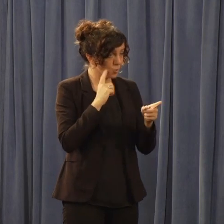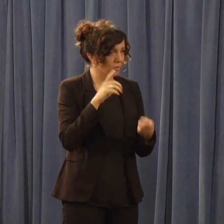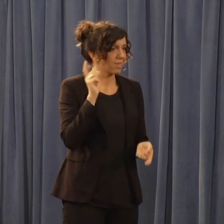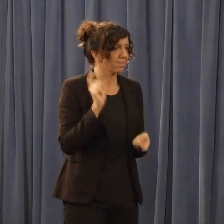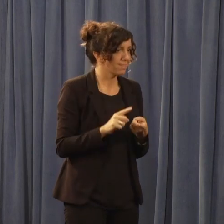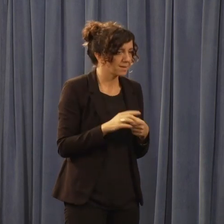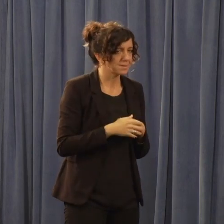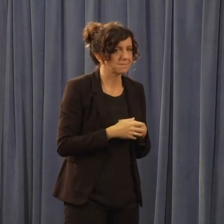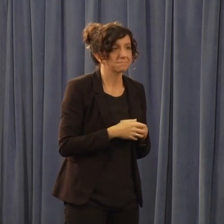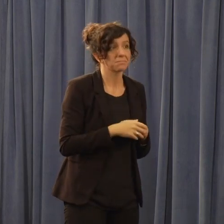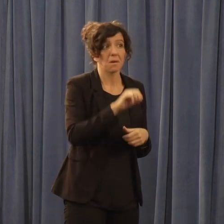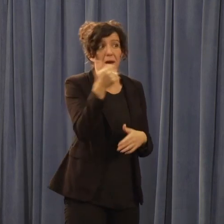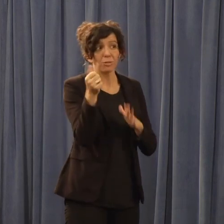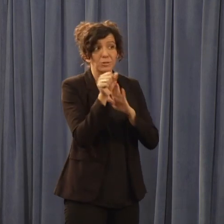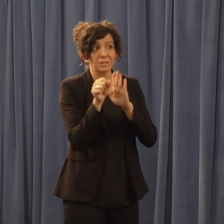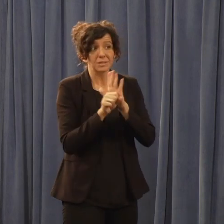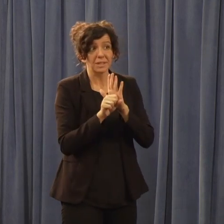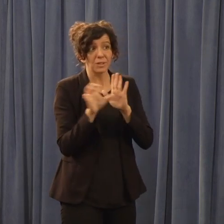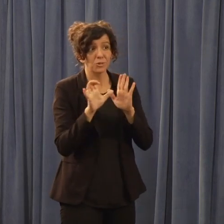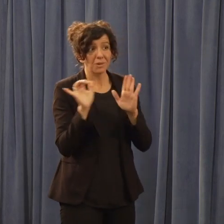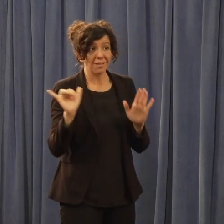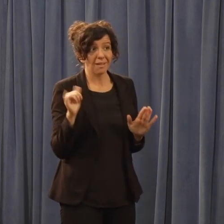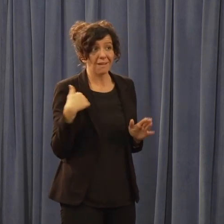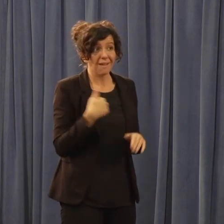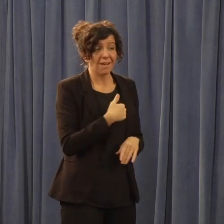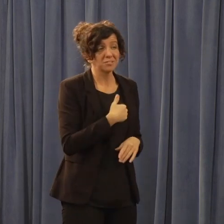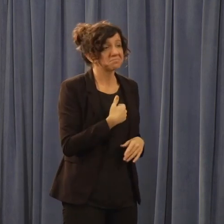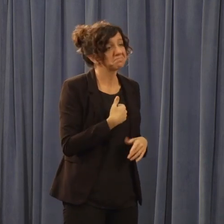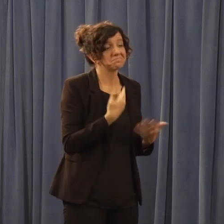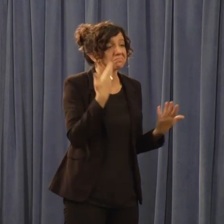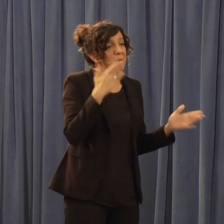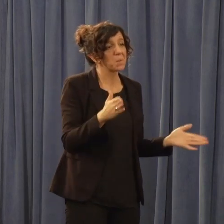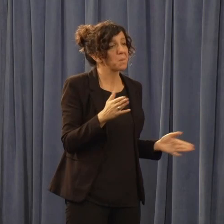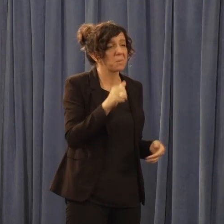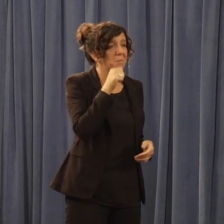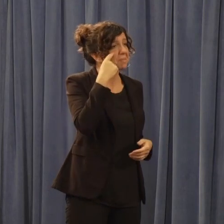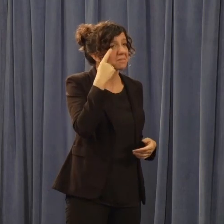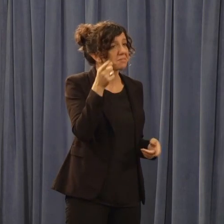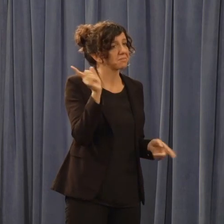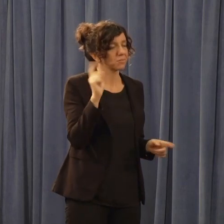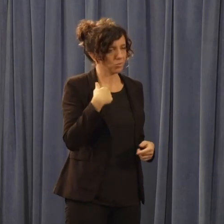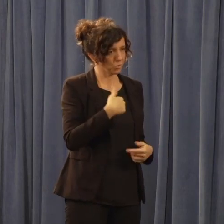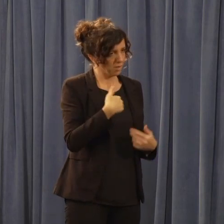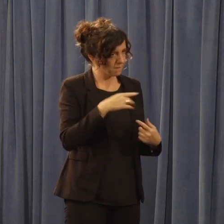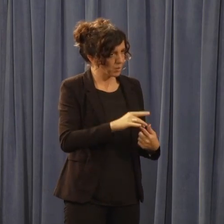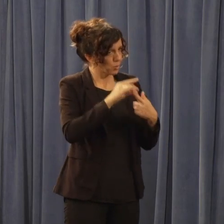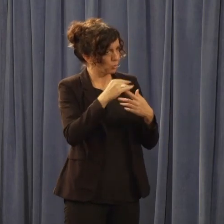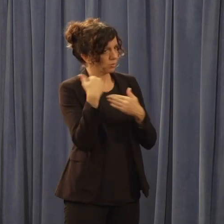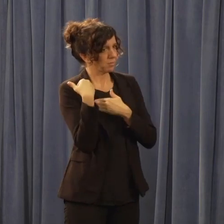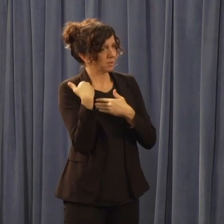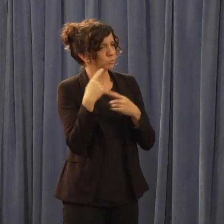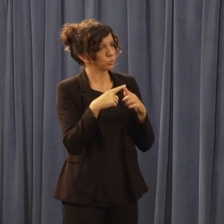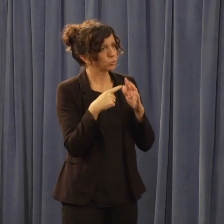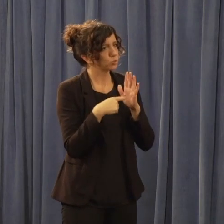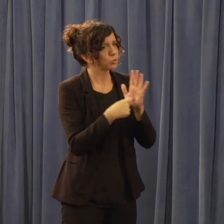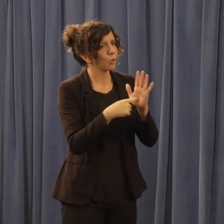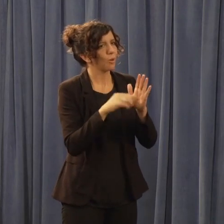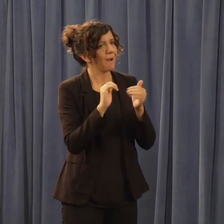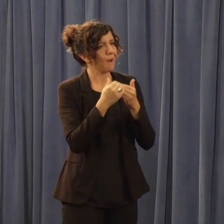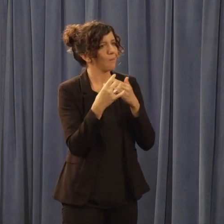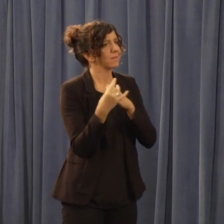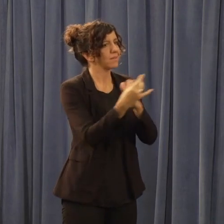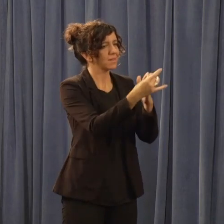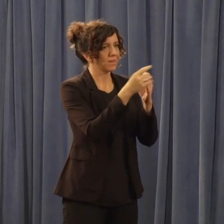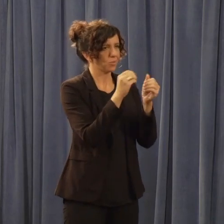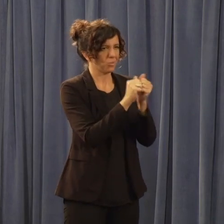just don't know of a state doing more on this than the state of California. Uh, we have a unique responsibility to show the way and I'm